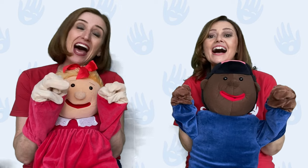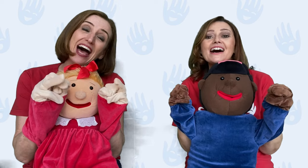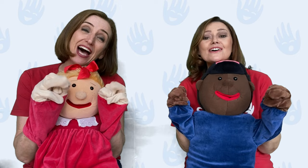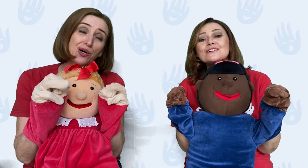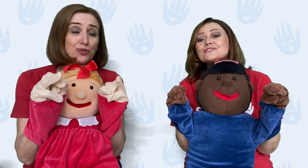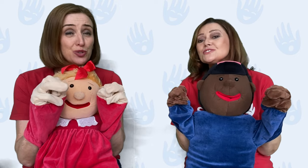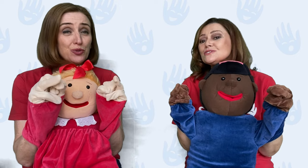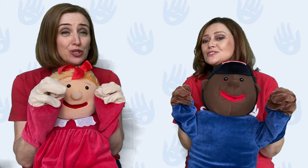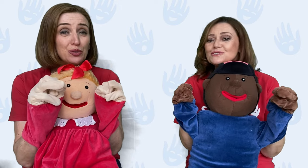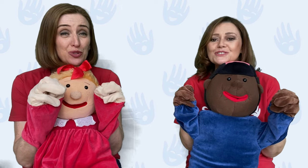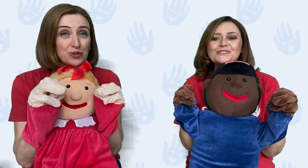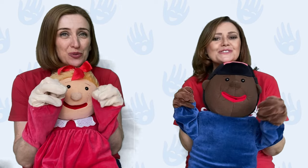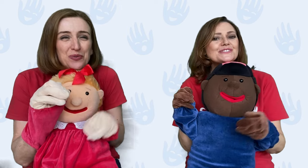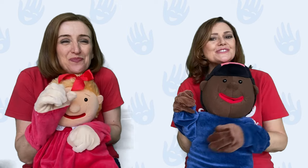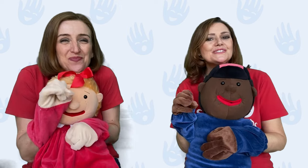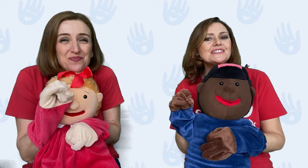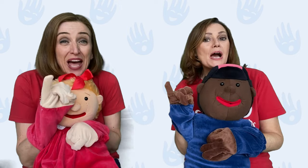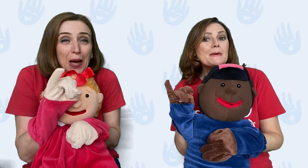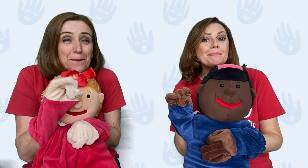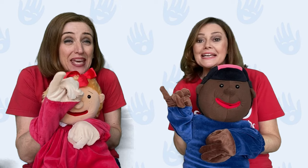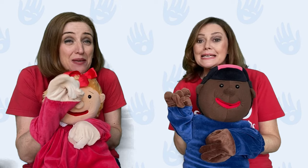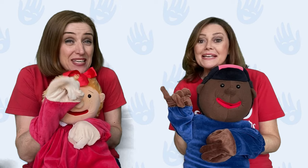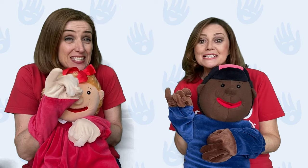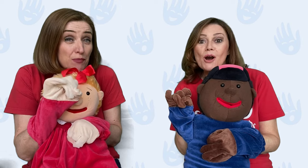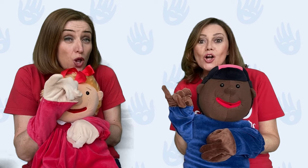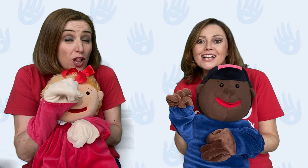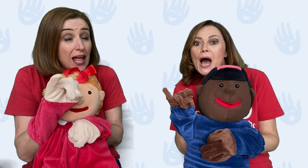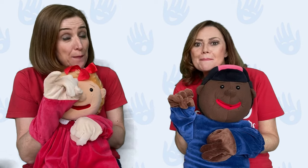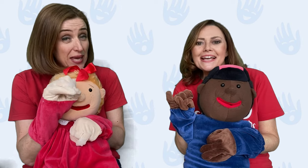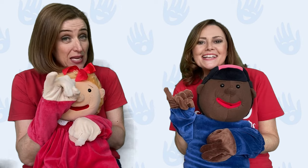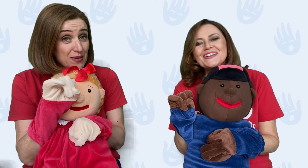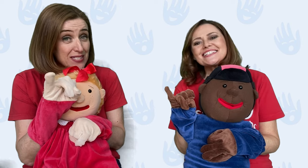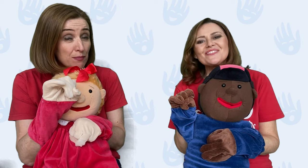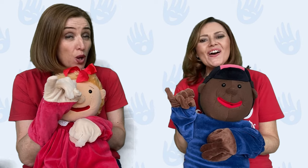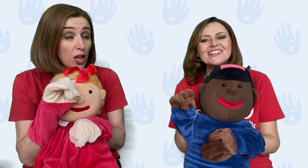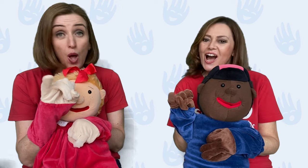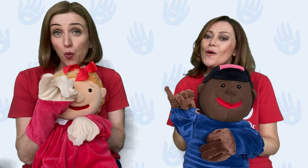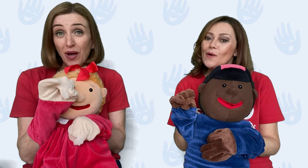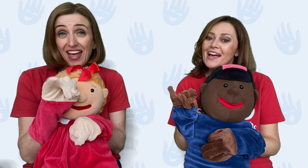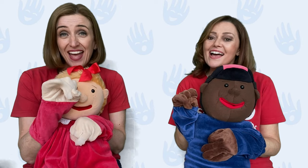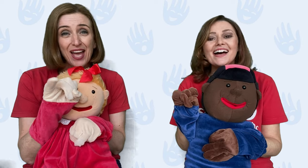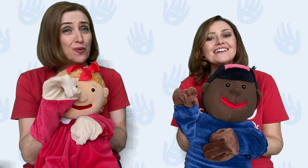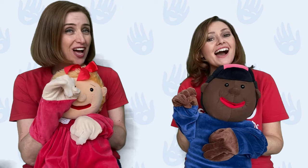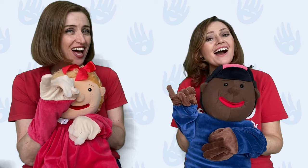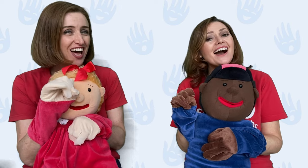how do you do? Baby Small, Baby Small, where are